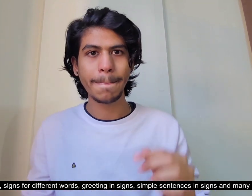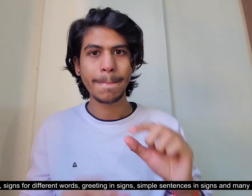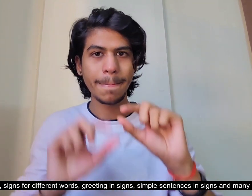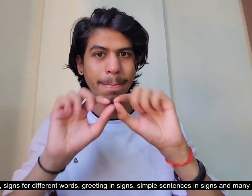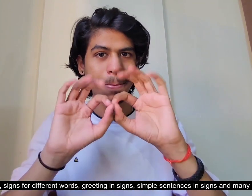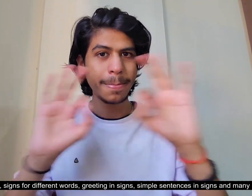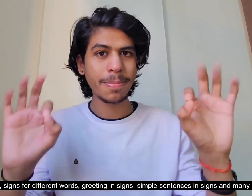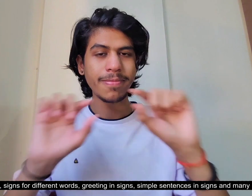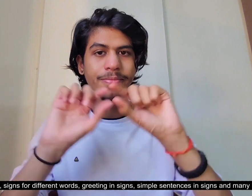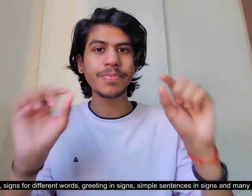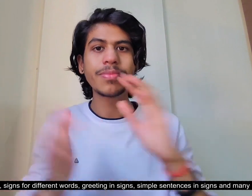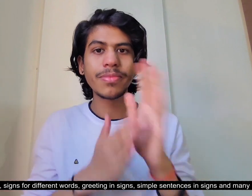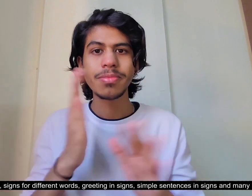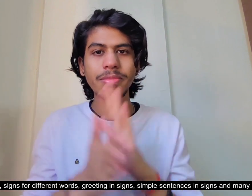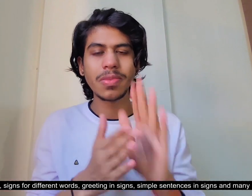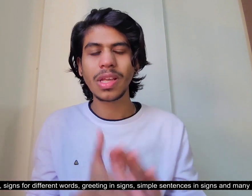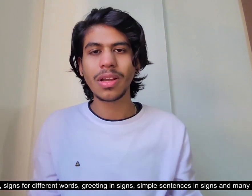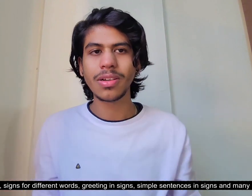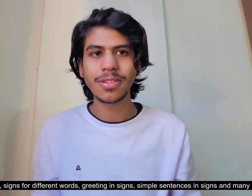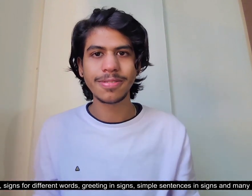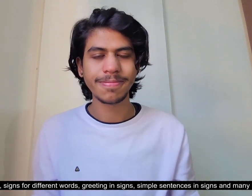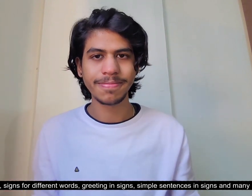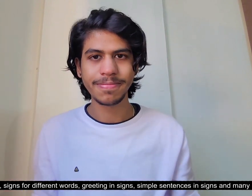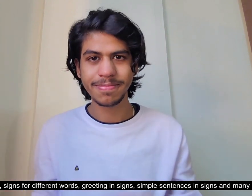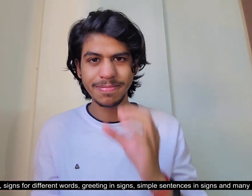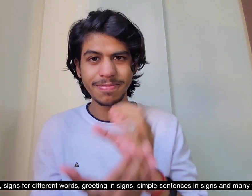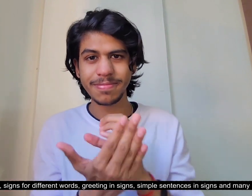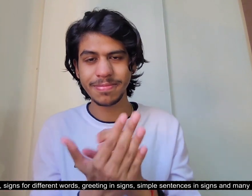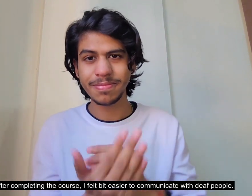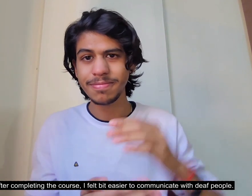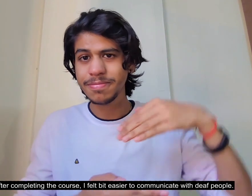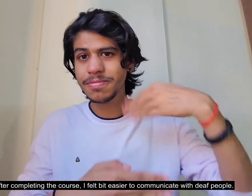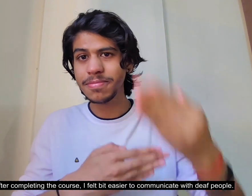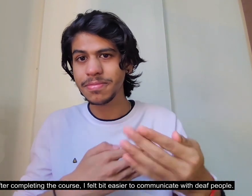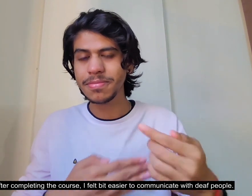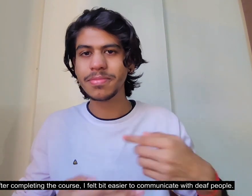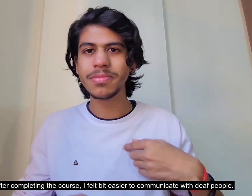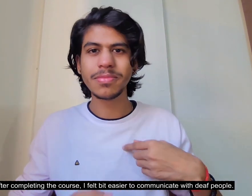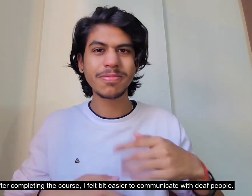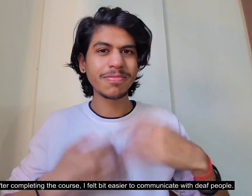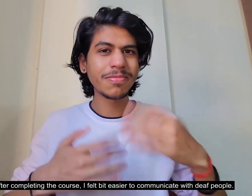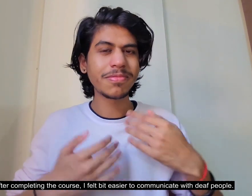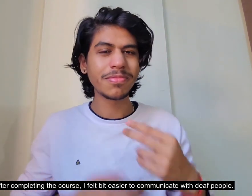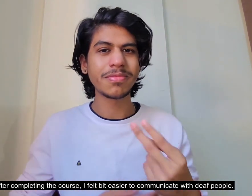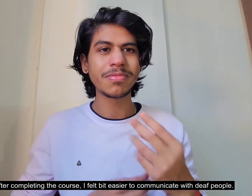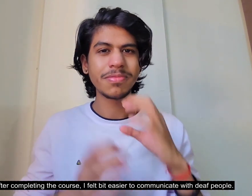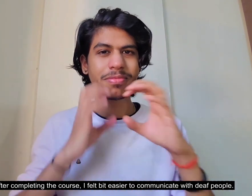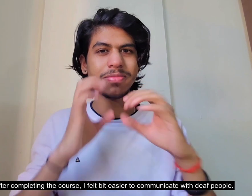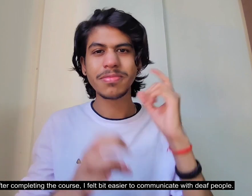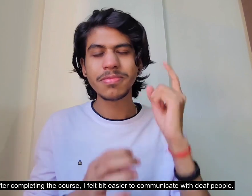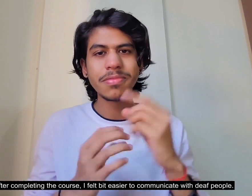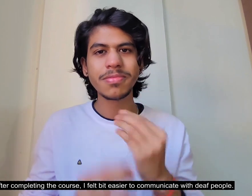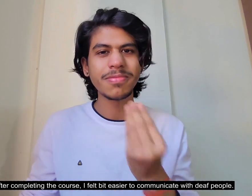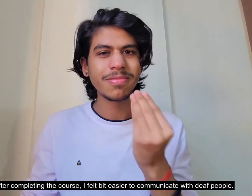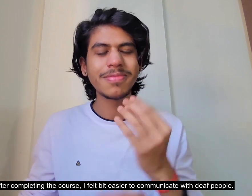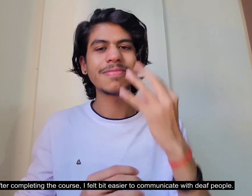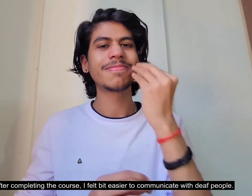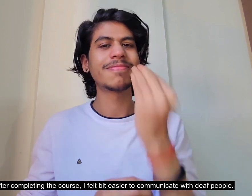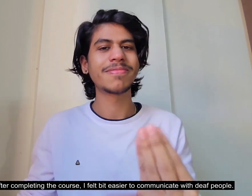simple sentences in science, and after completing the course, I felt a bit easier to communicate with